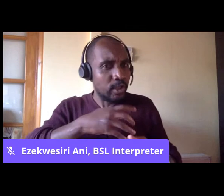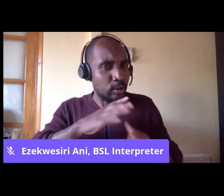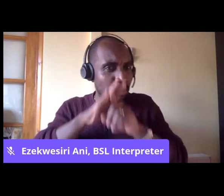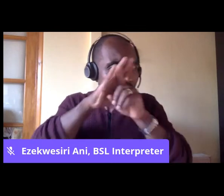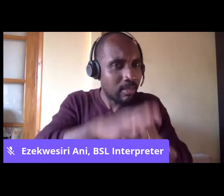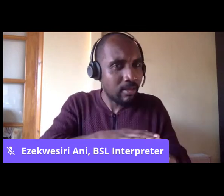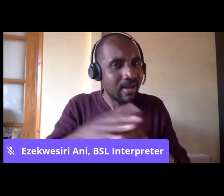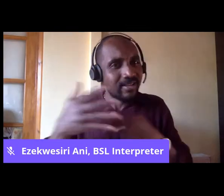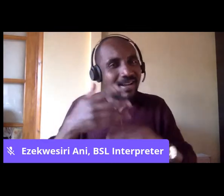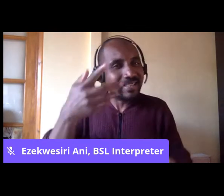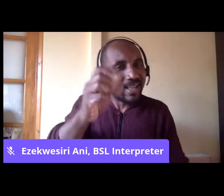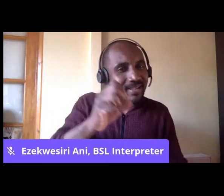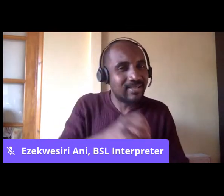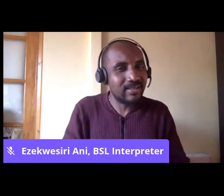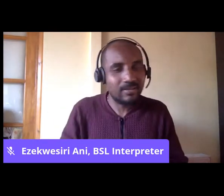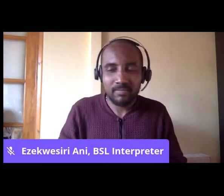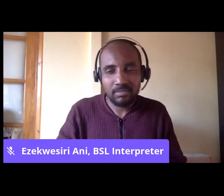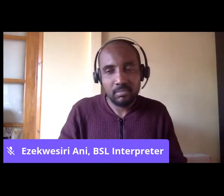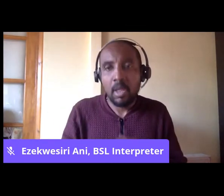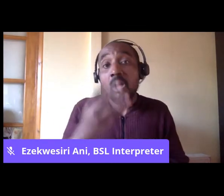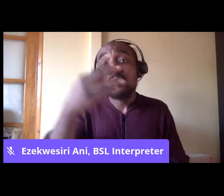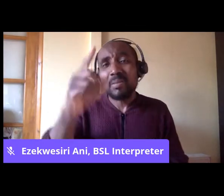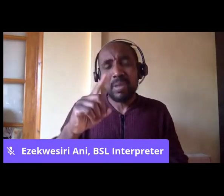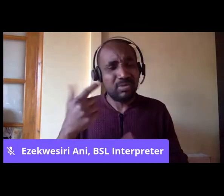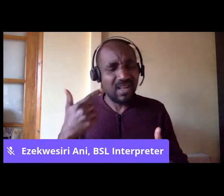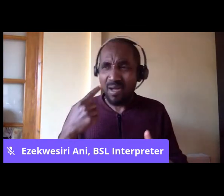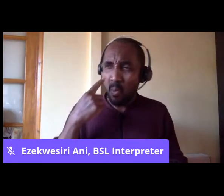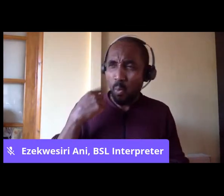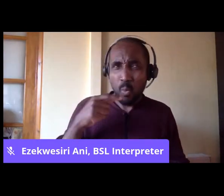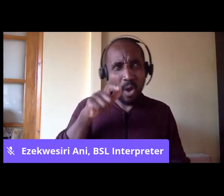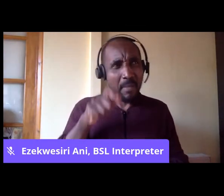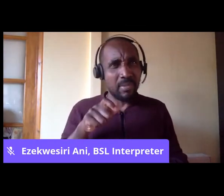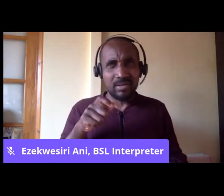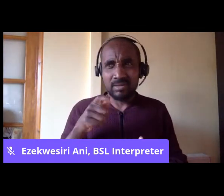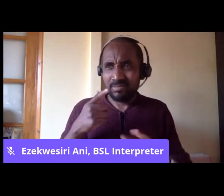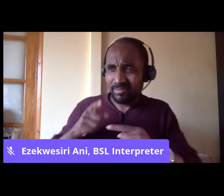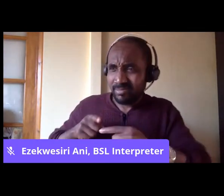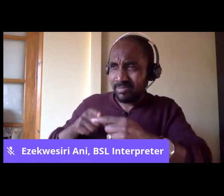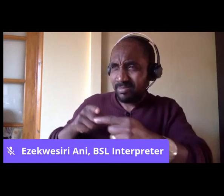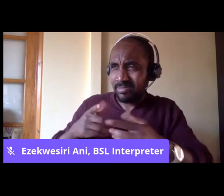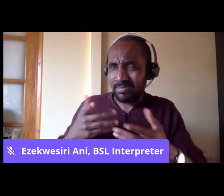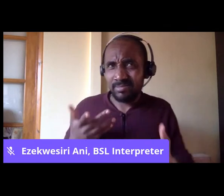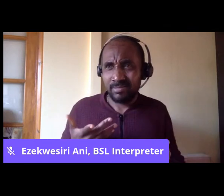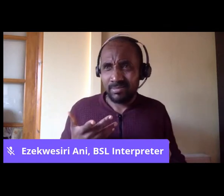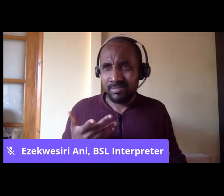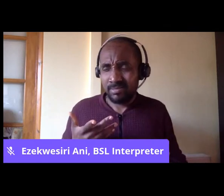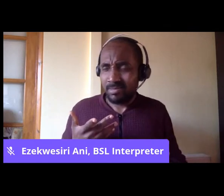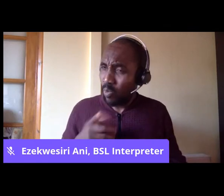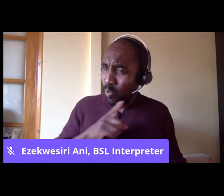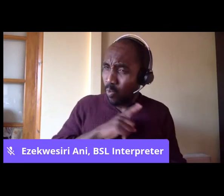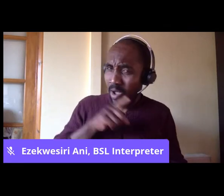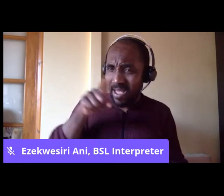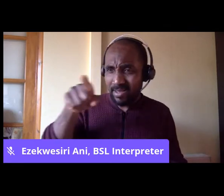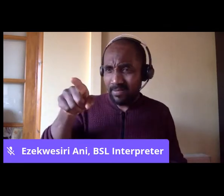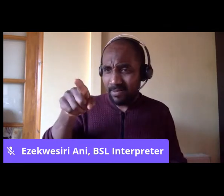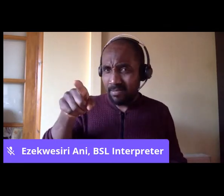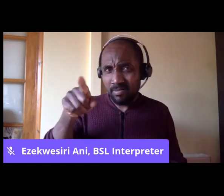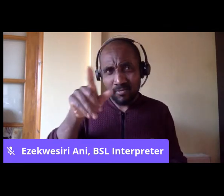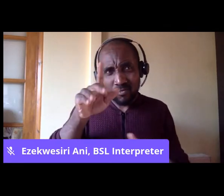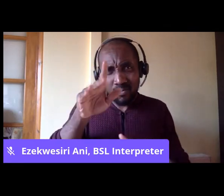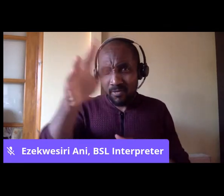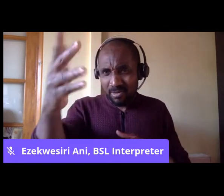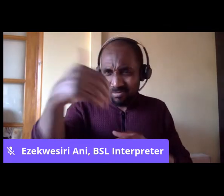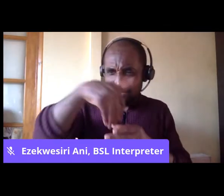1980s. And some people said, what's a white person doing, know, non-dystolian at that, coming out from outside to